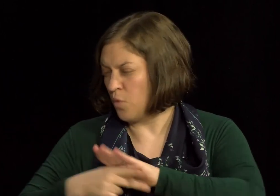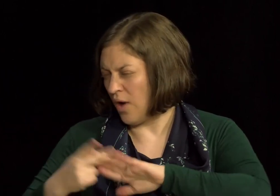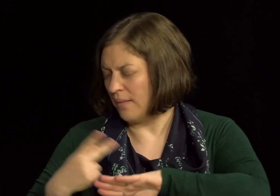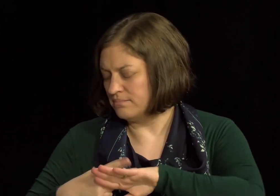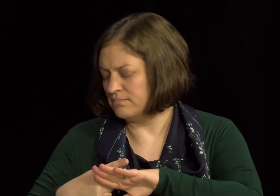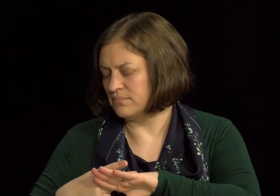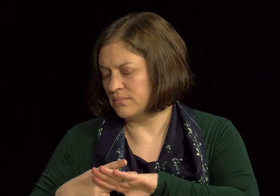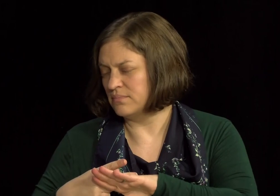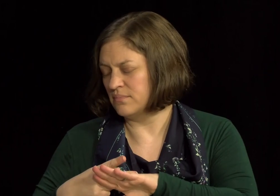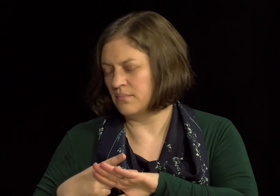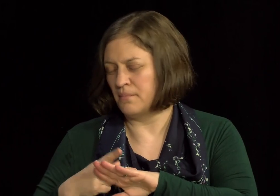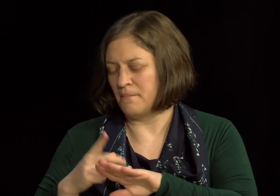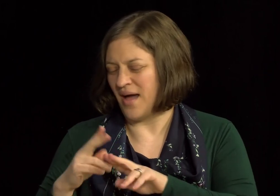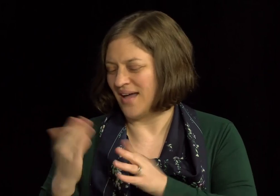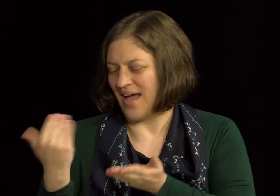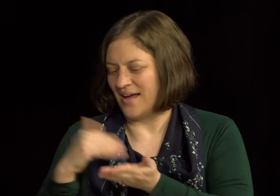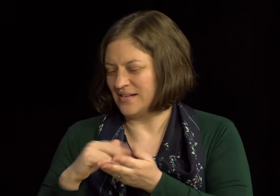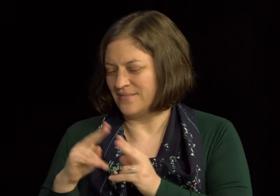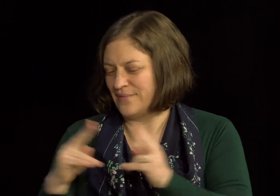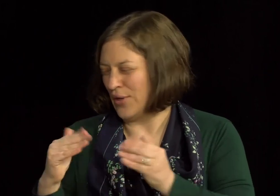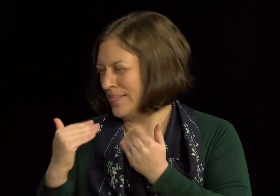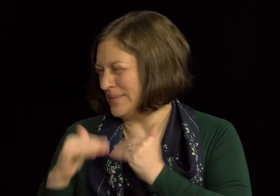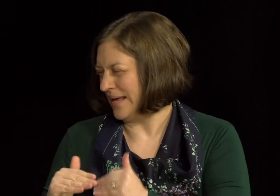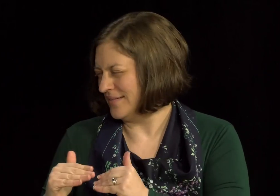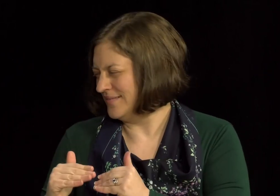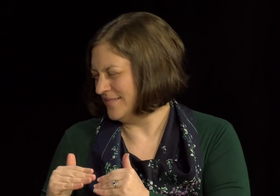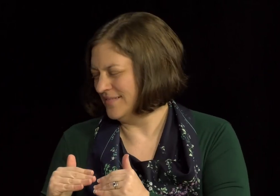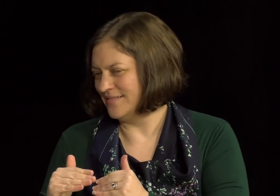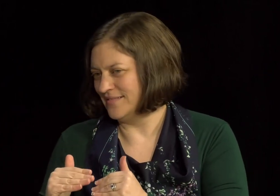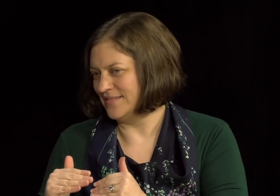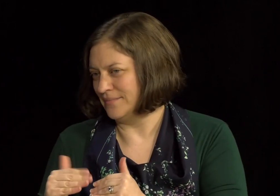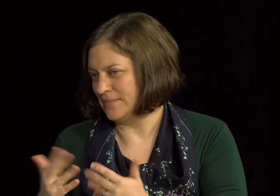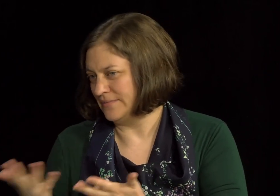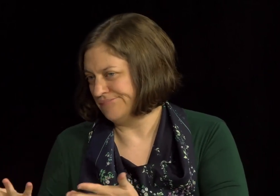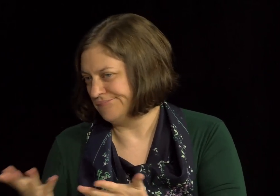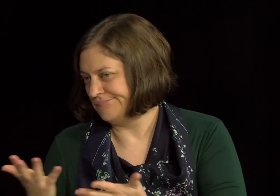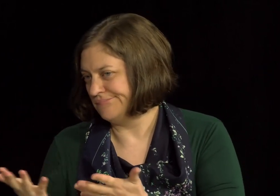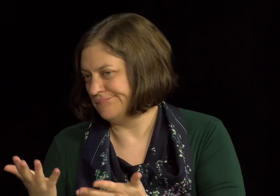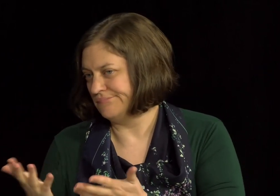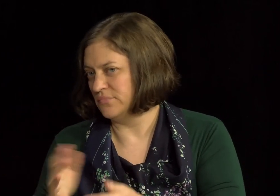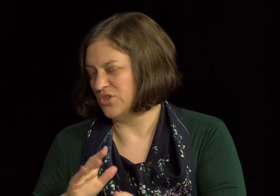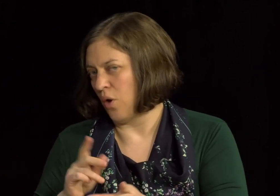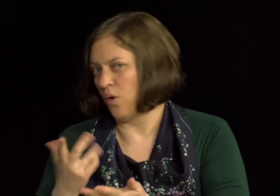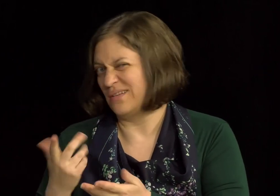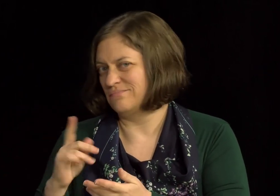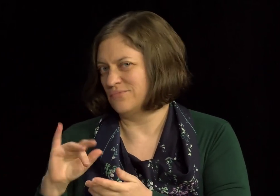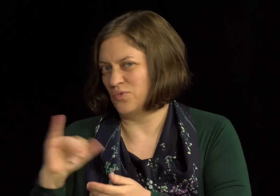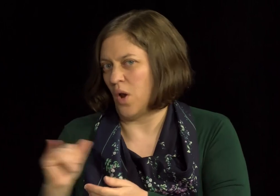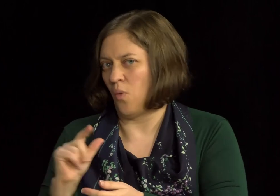Distribution Program, um, but again, it's a very limited fund. So, um,